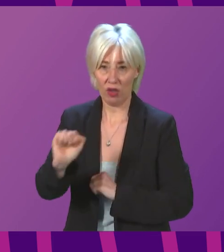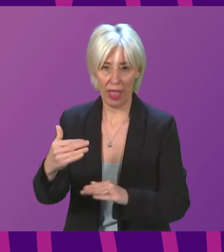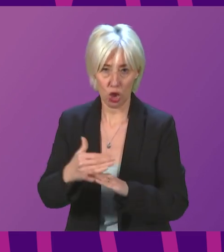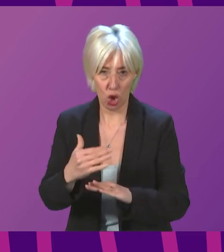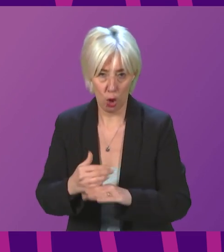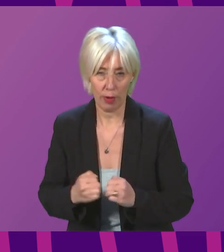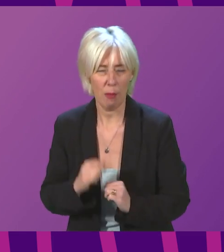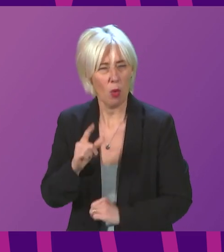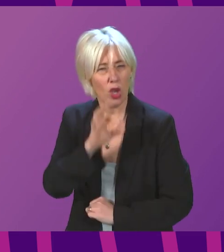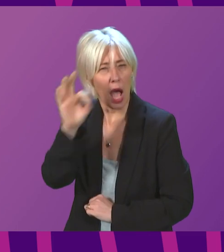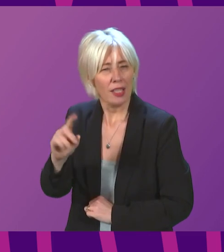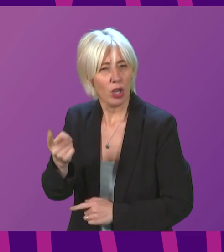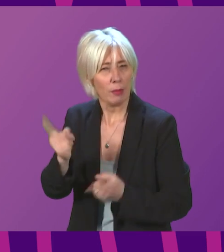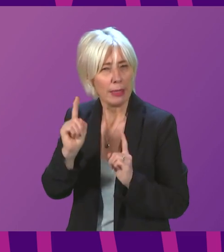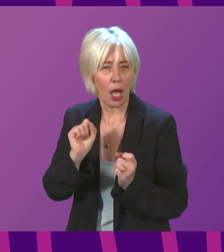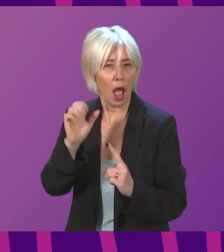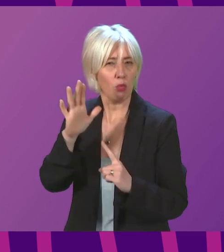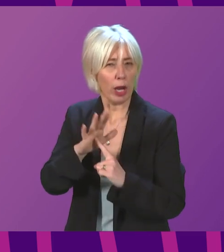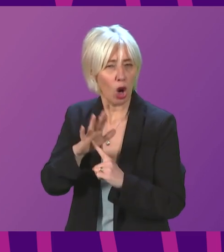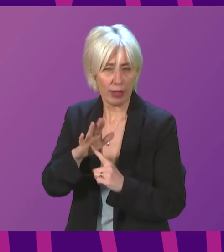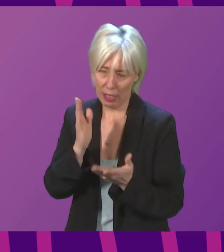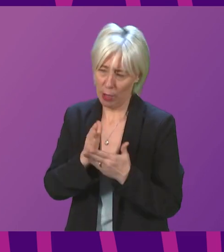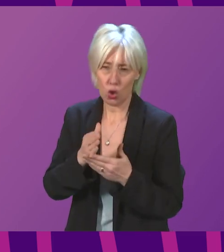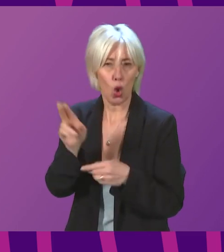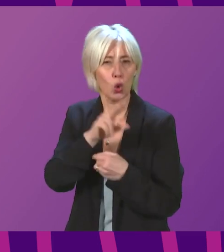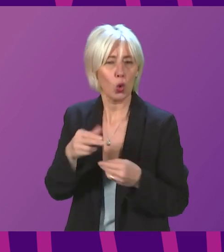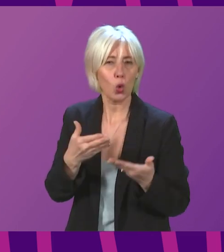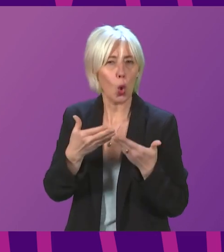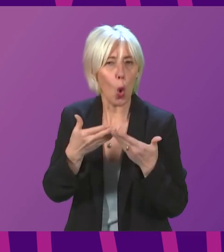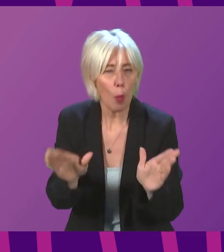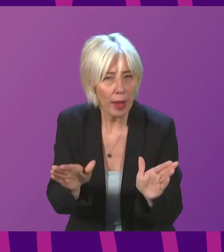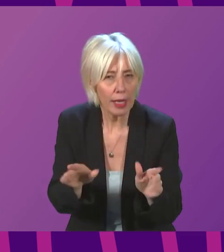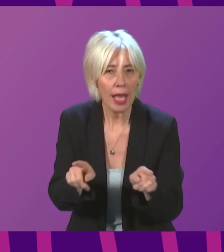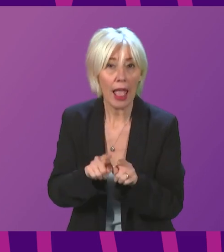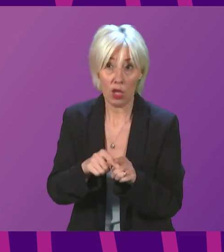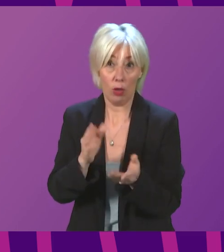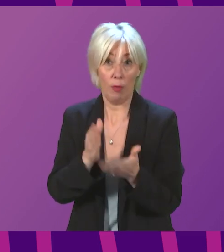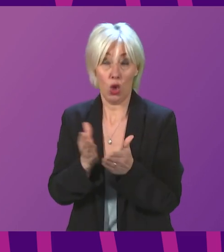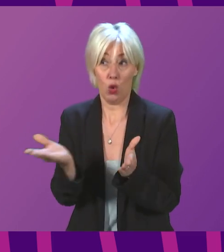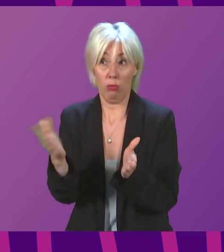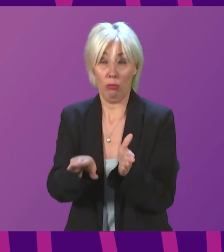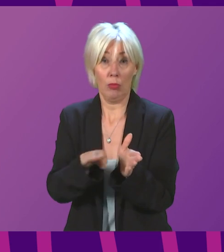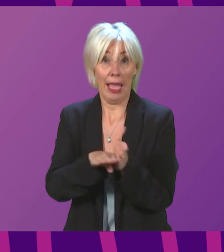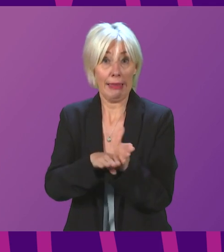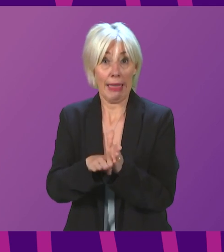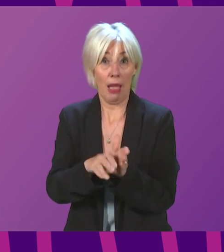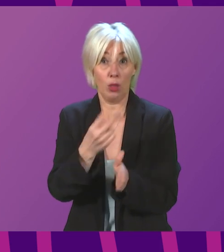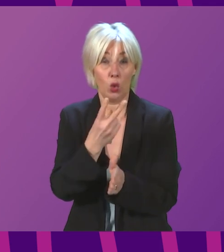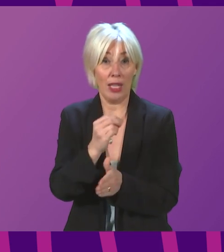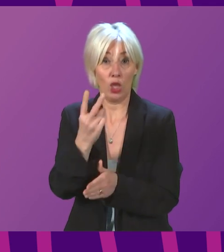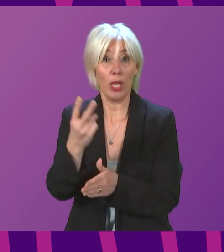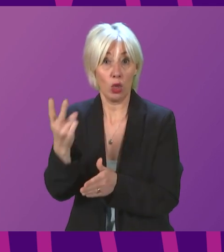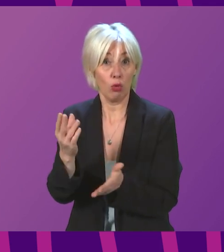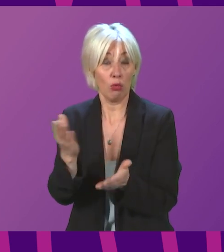Can I ask the First Minister with the priority to keep schools open and indeed reintroduce exams as I understand in 2022 whether